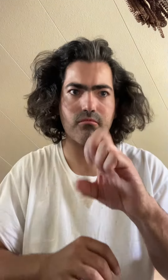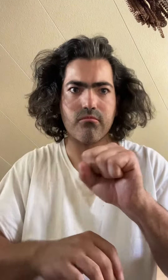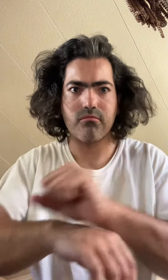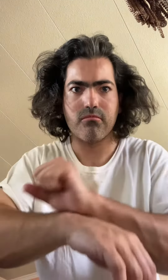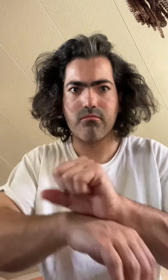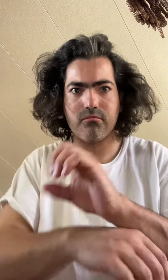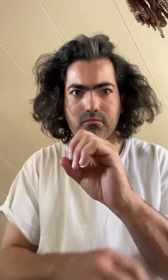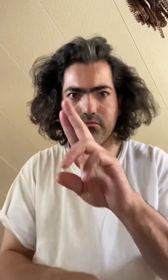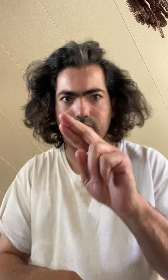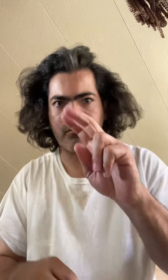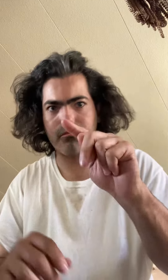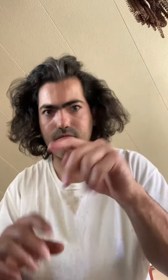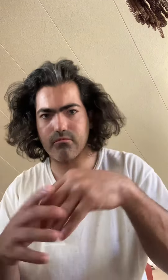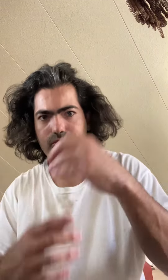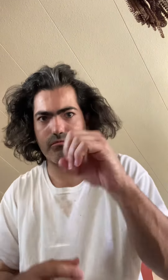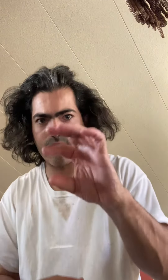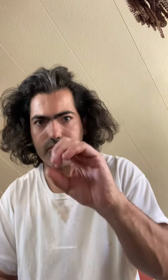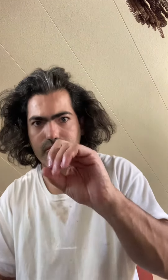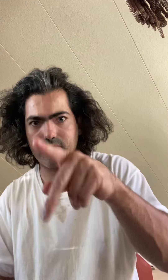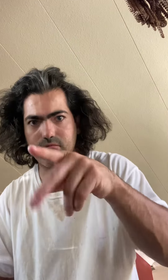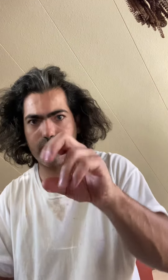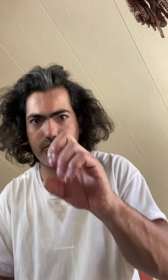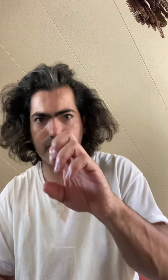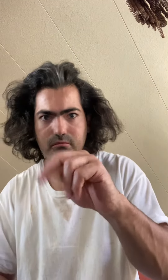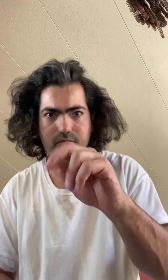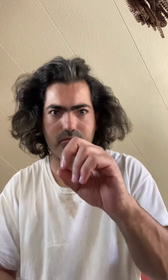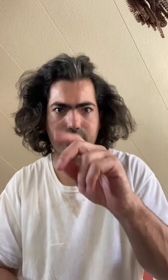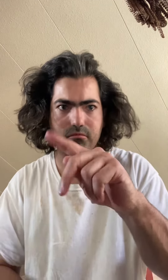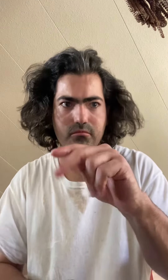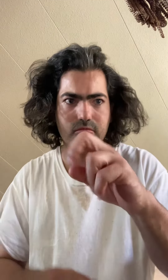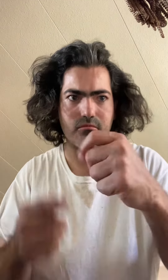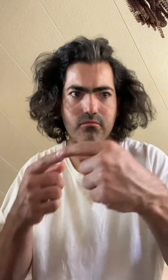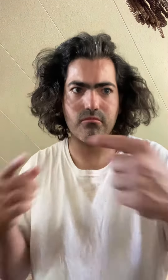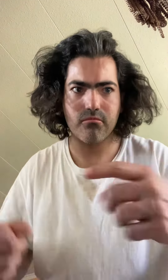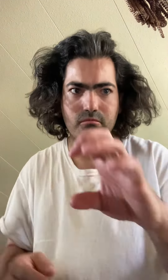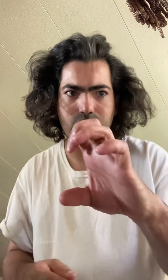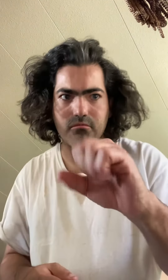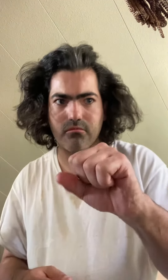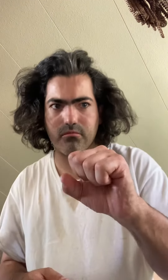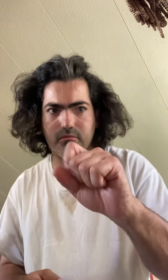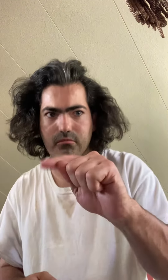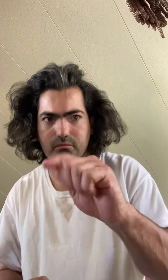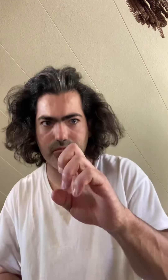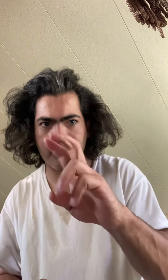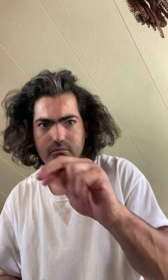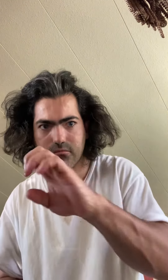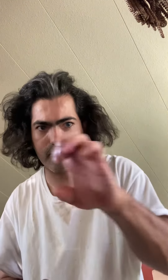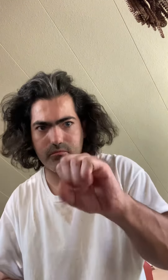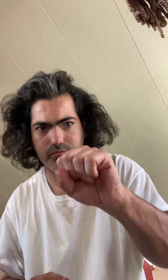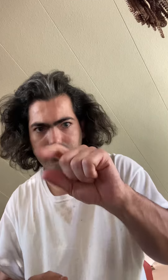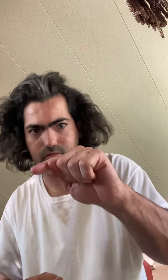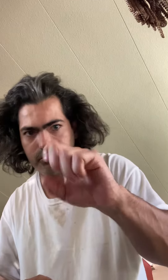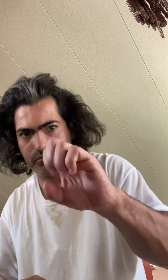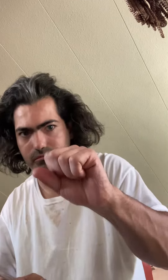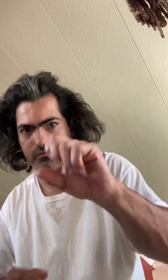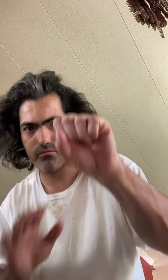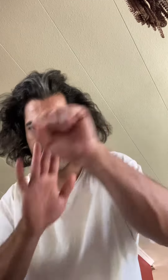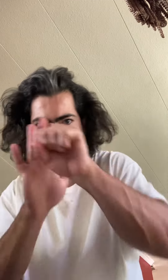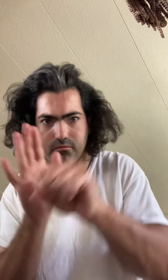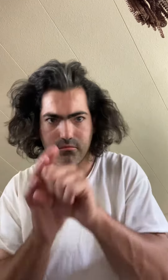Get Bob's Discount! Only at Bob's Discount Furniture A jelly bean that's good for you? Try Nature's Bounty Jelly